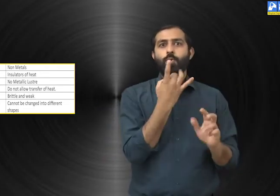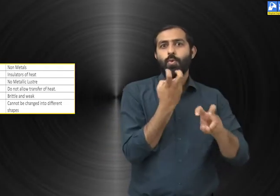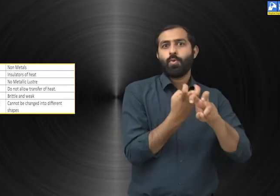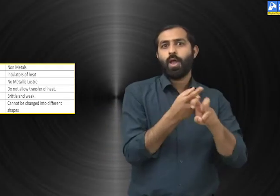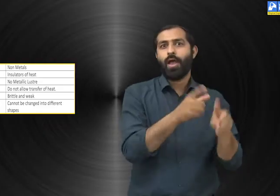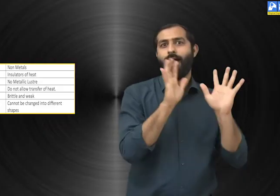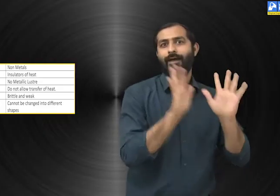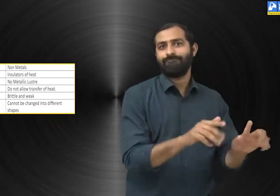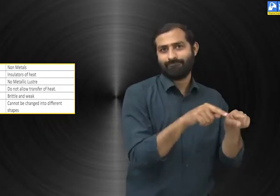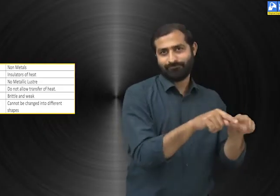Non-metals.